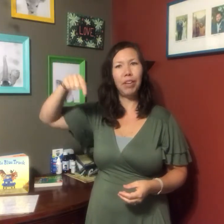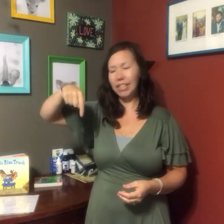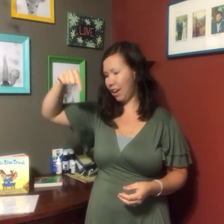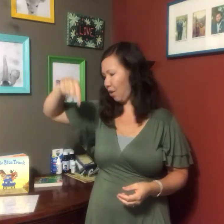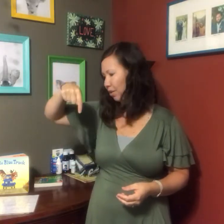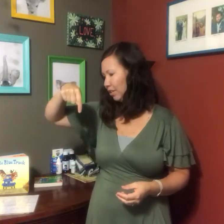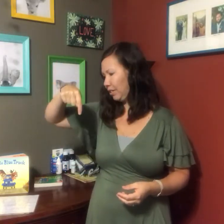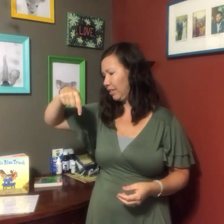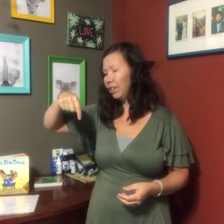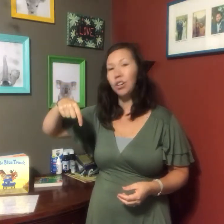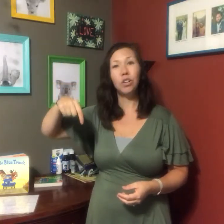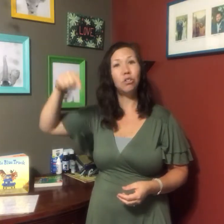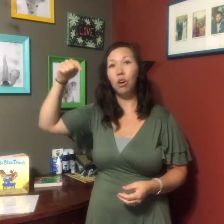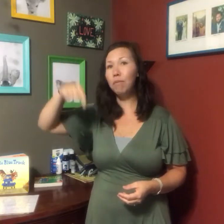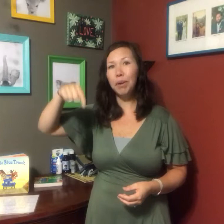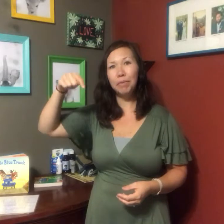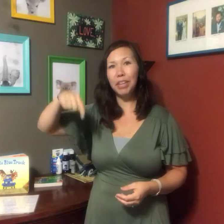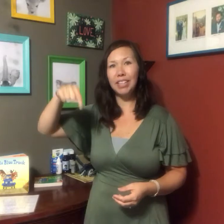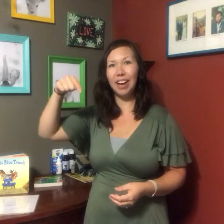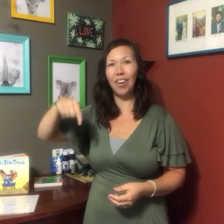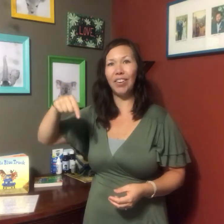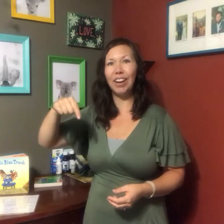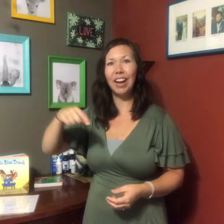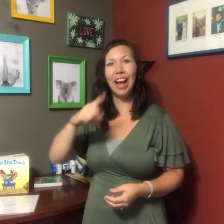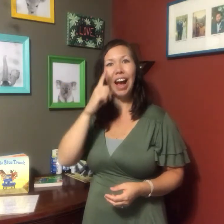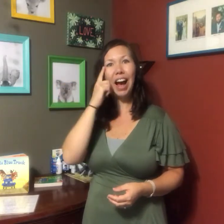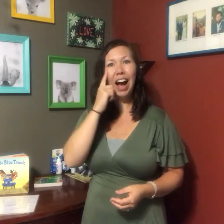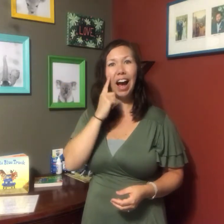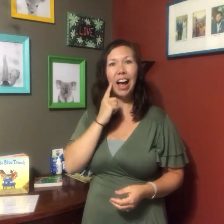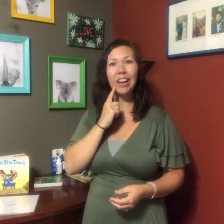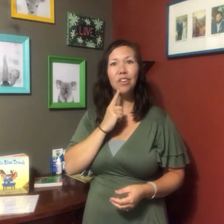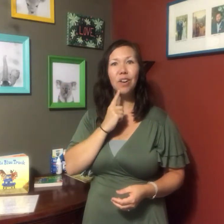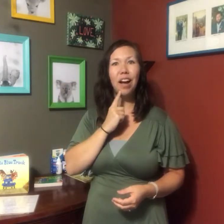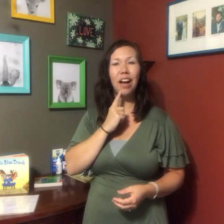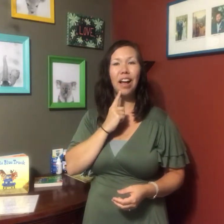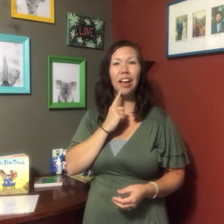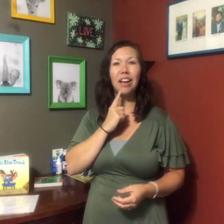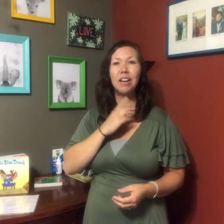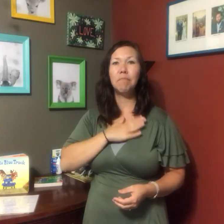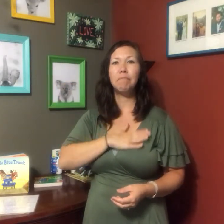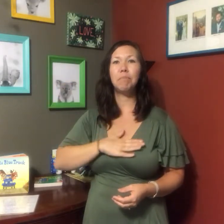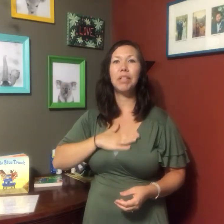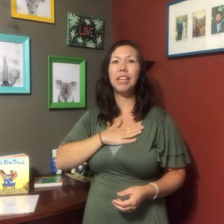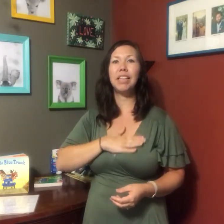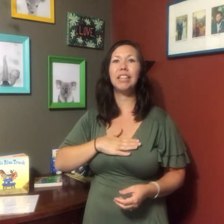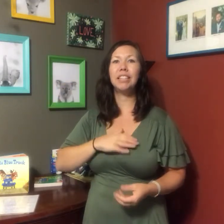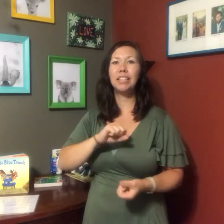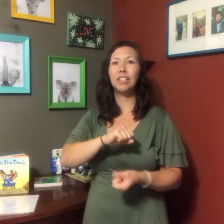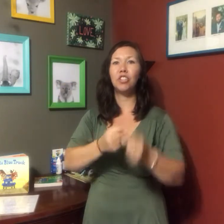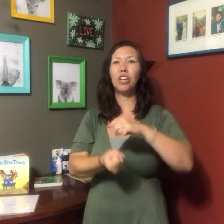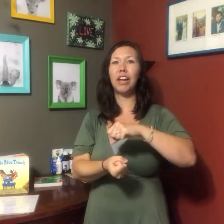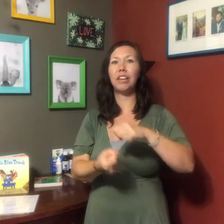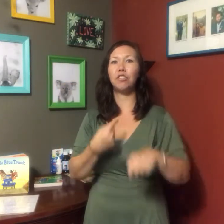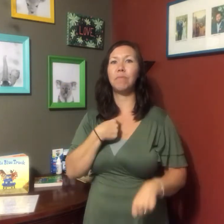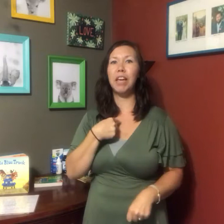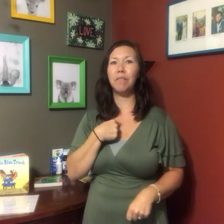me down. Don't put me down. I cry, please change me.